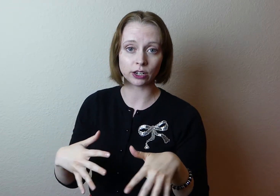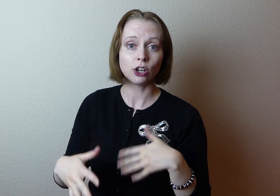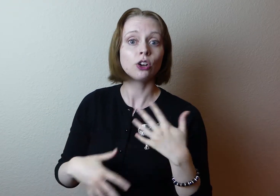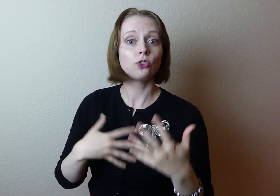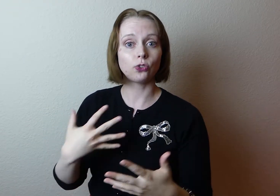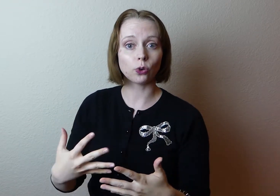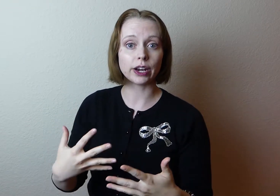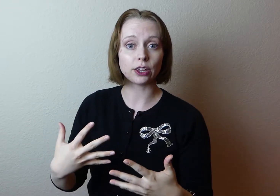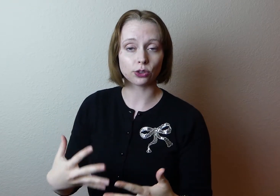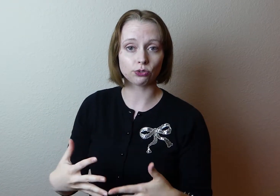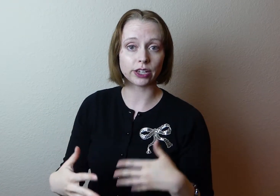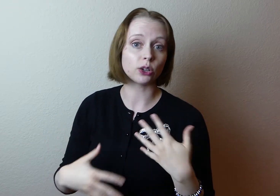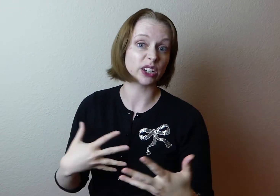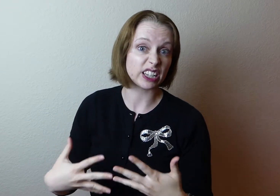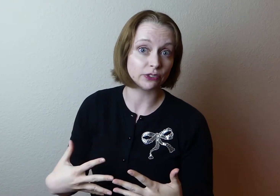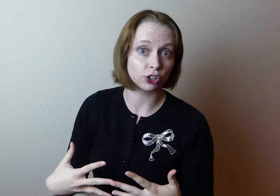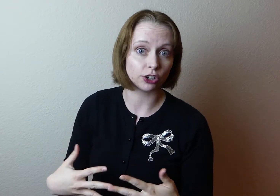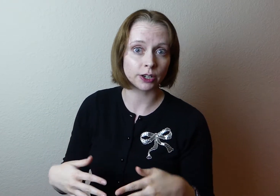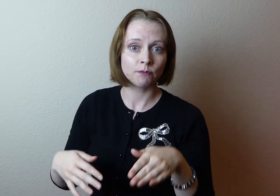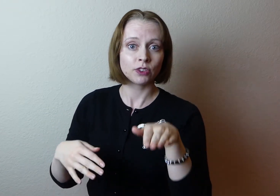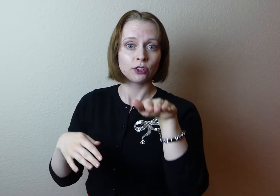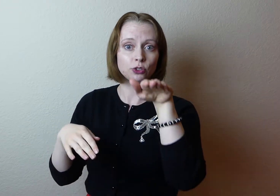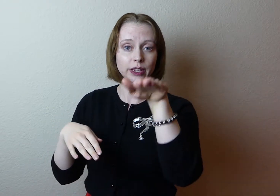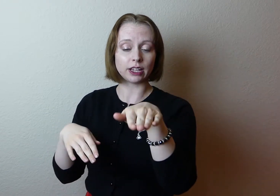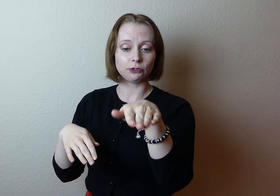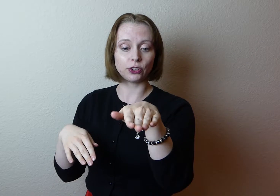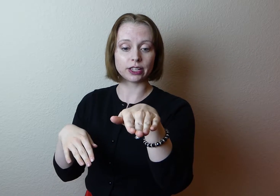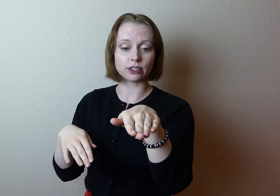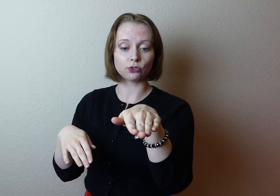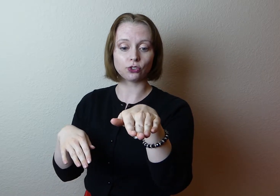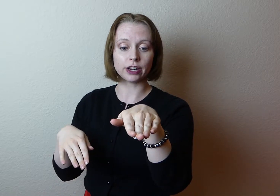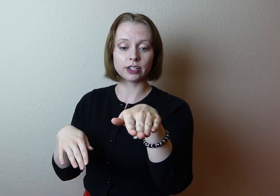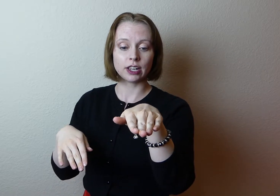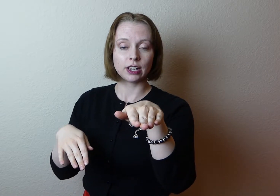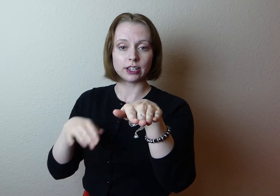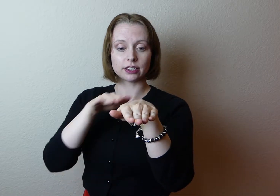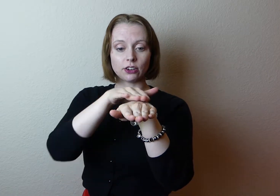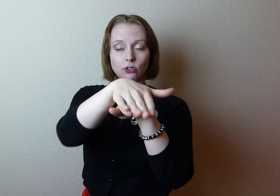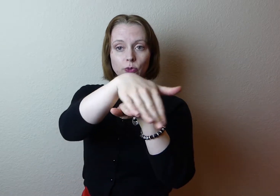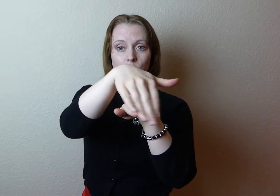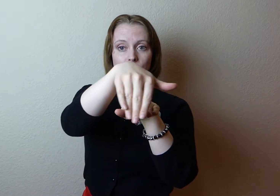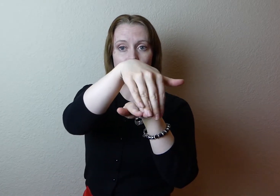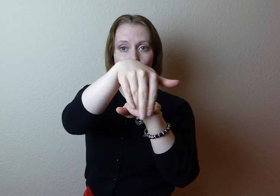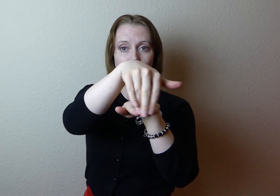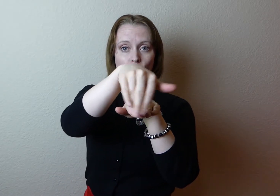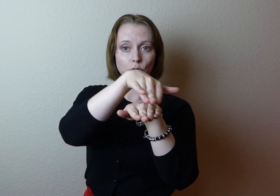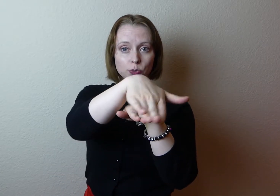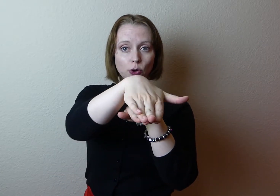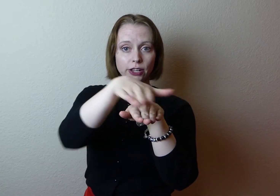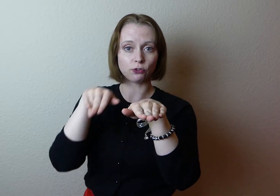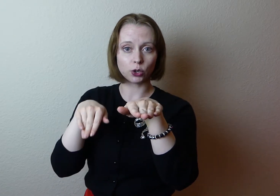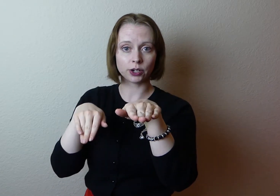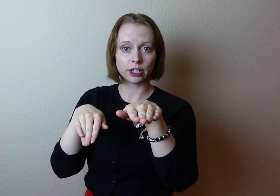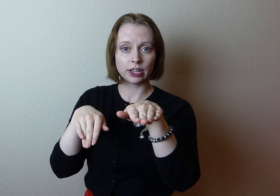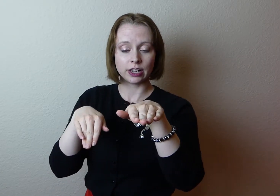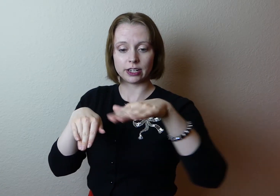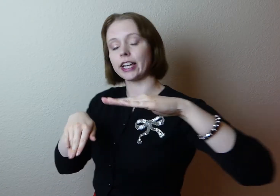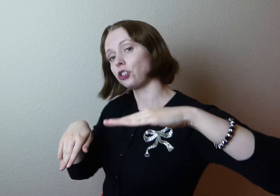for a three or a left hook. So my left foot that's in front instead of with these are my toes pointing forward is actually